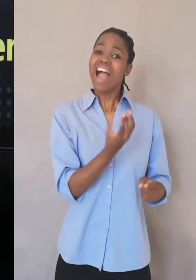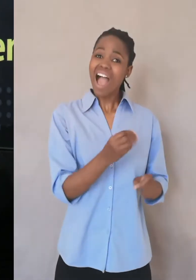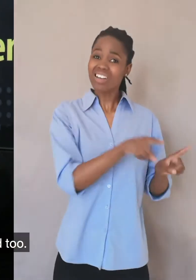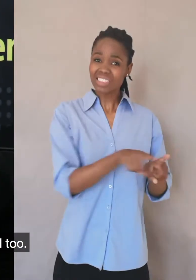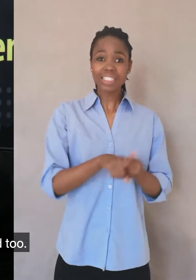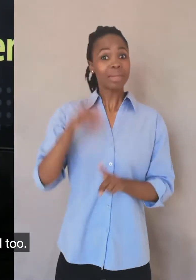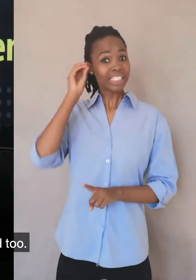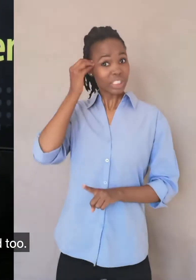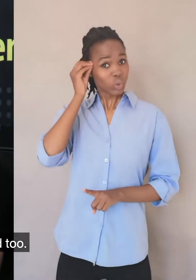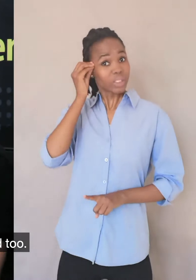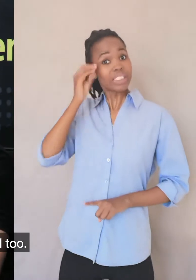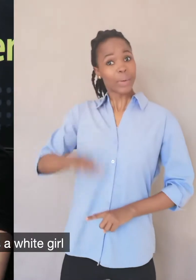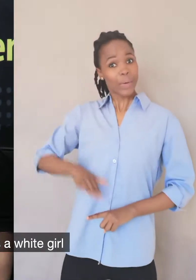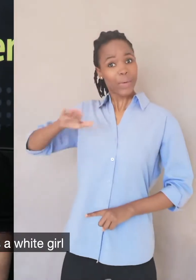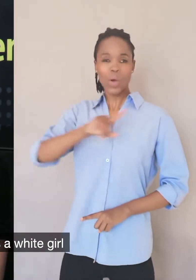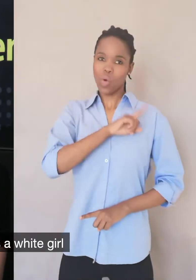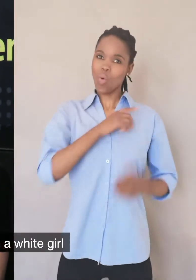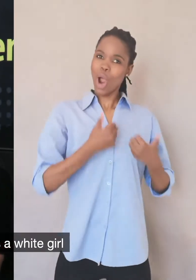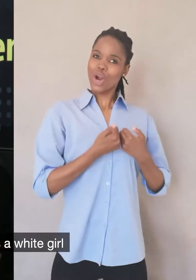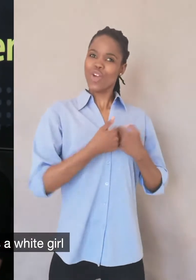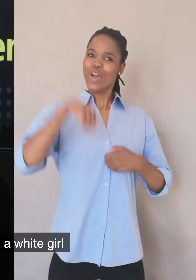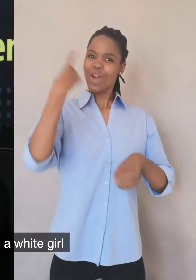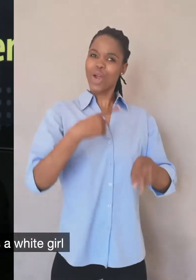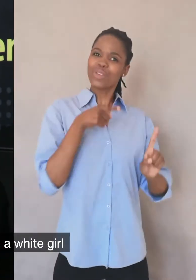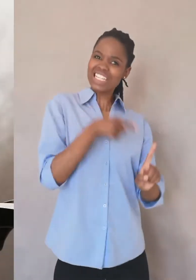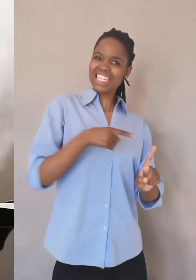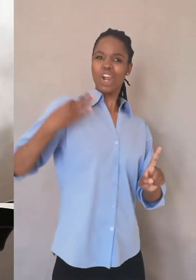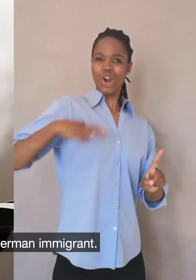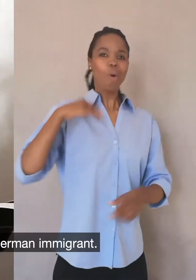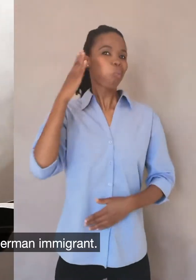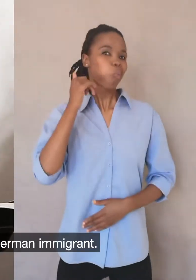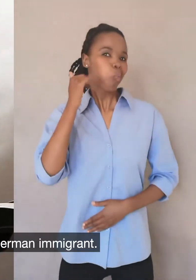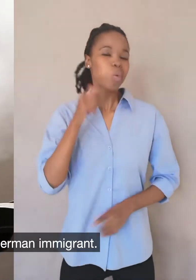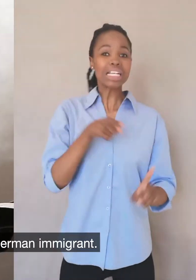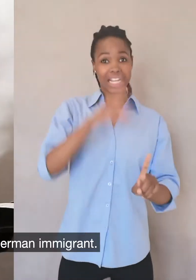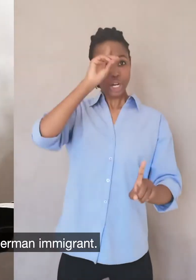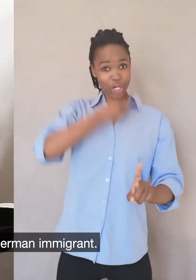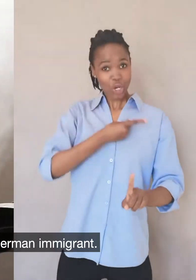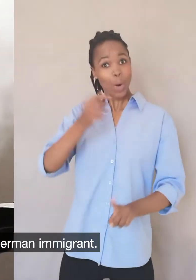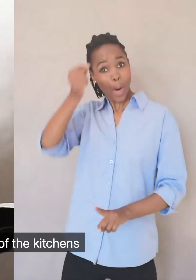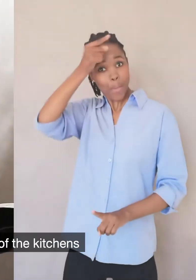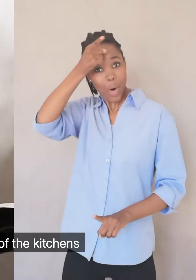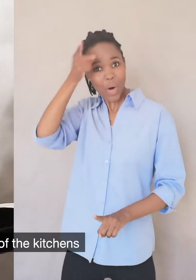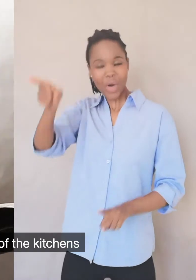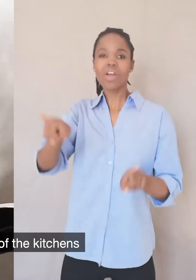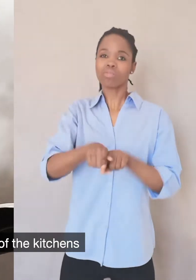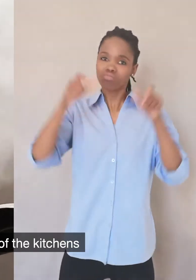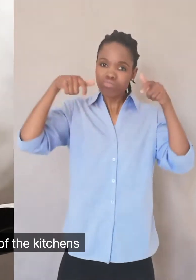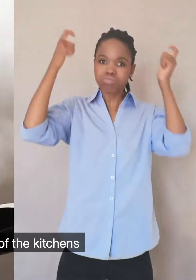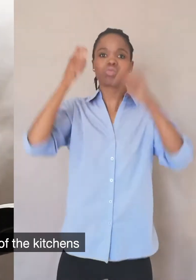interesting childhood too. I think his first girlfriend was a white girl. And she was the daughter of a German immigrant. And she was the cook in one of the